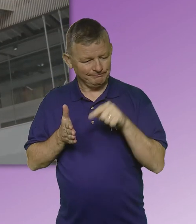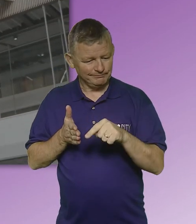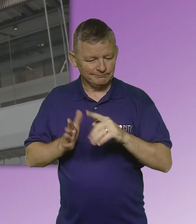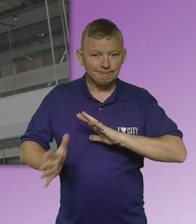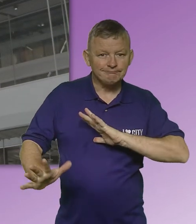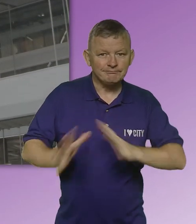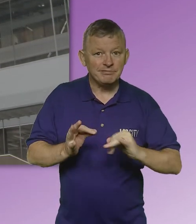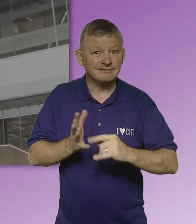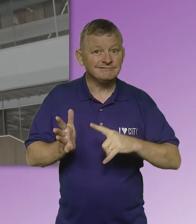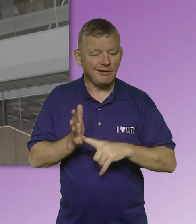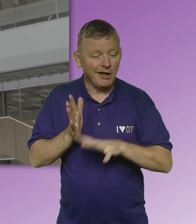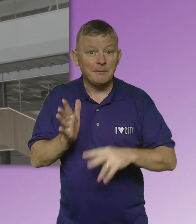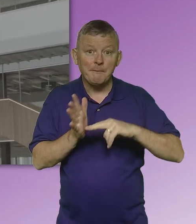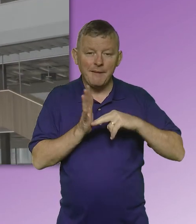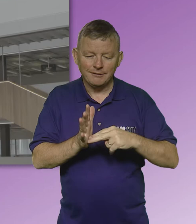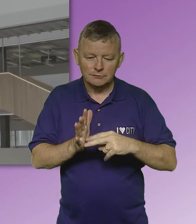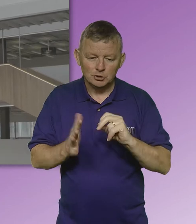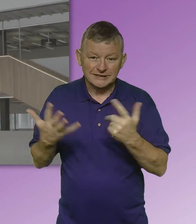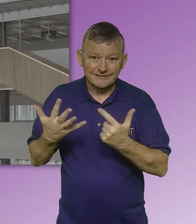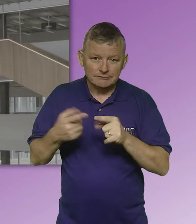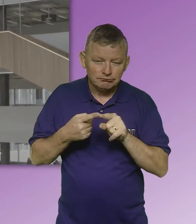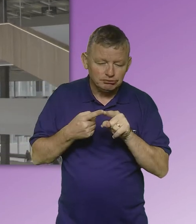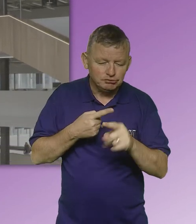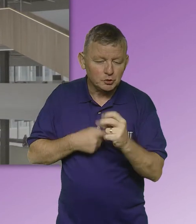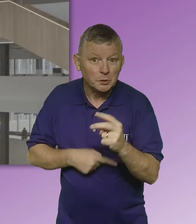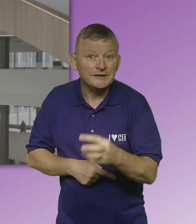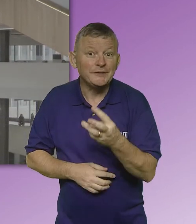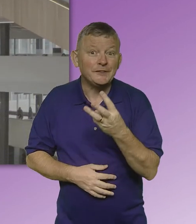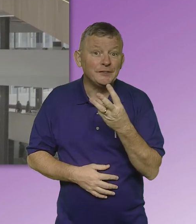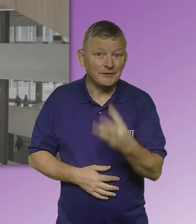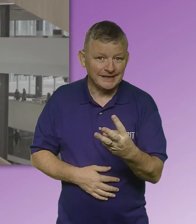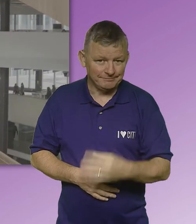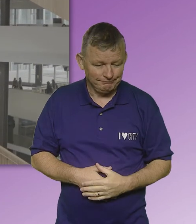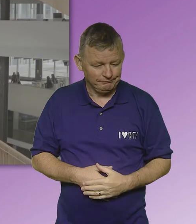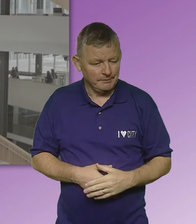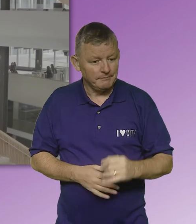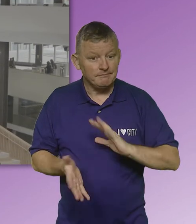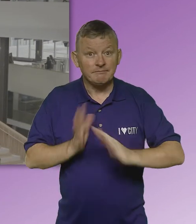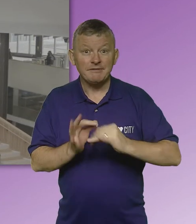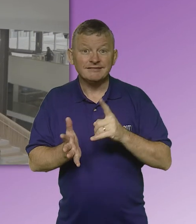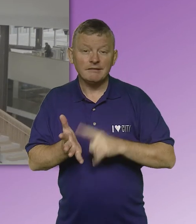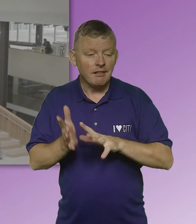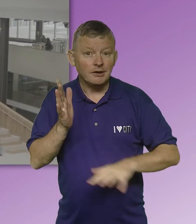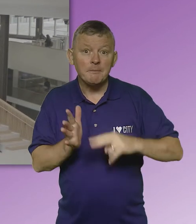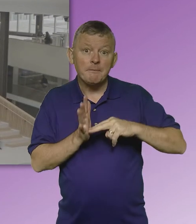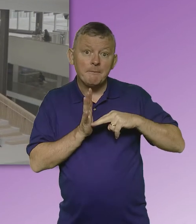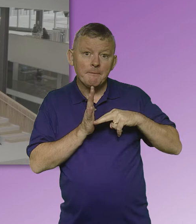of the British Sign Language BSL National Plan 2017-2015. The